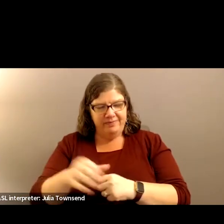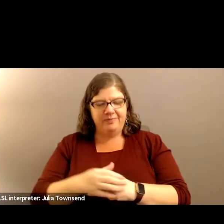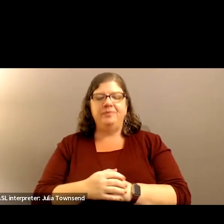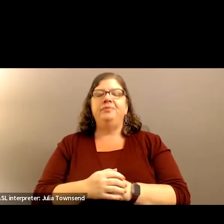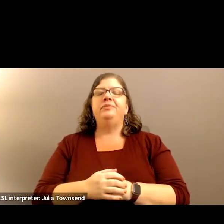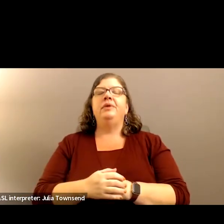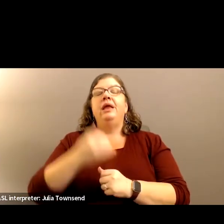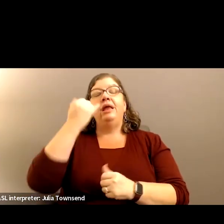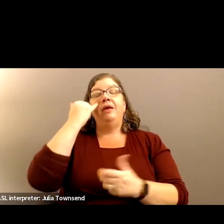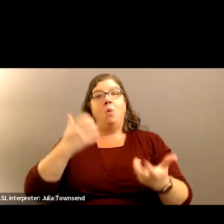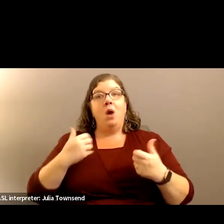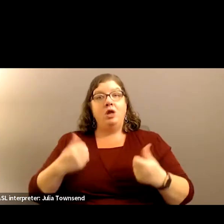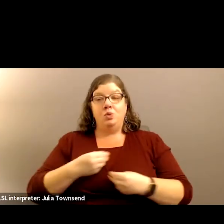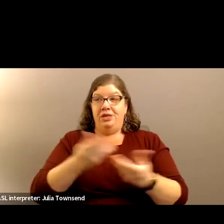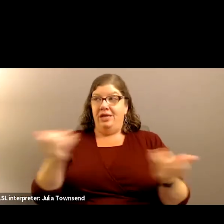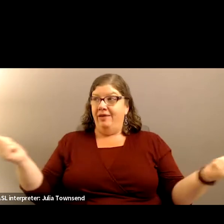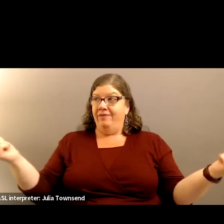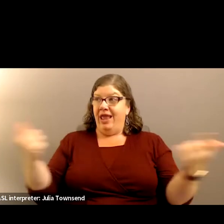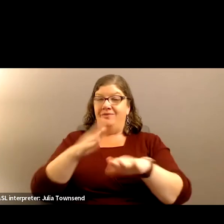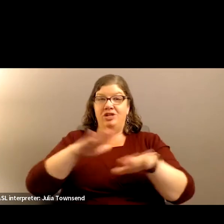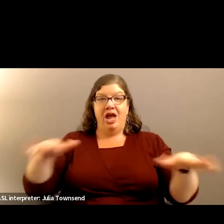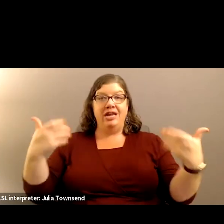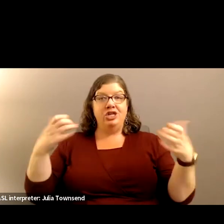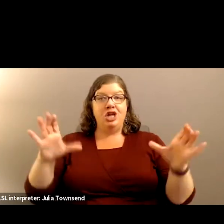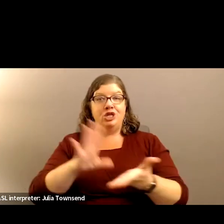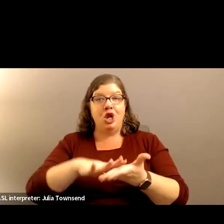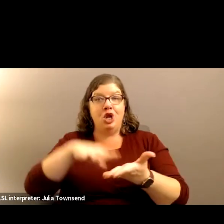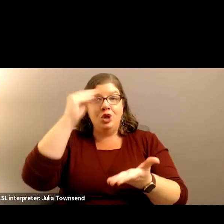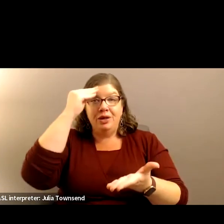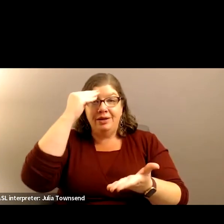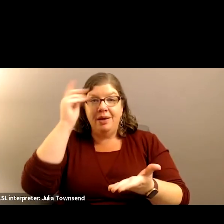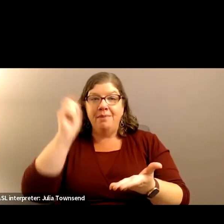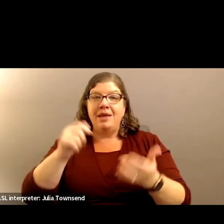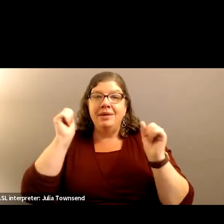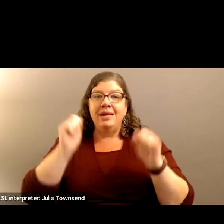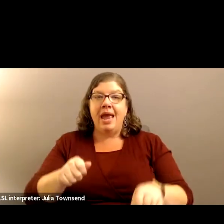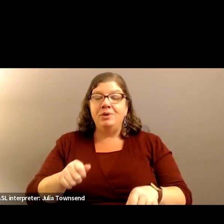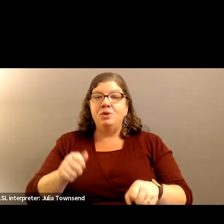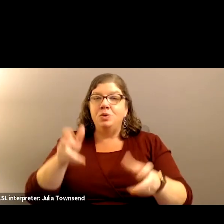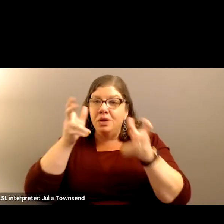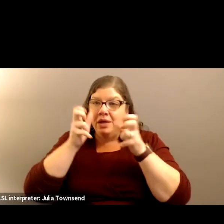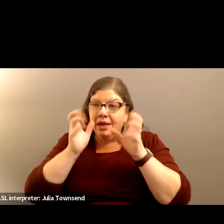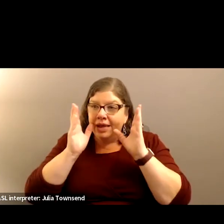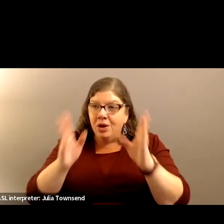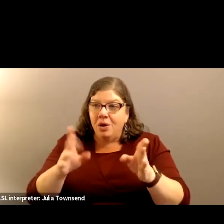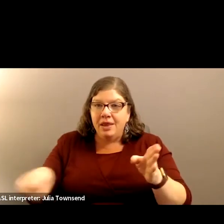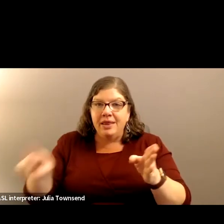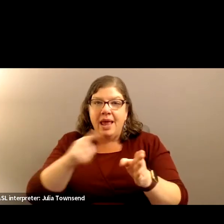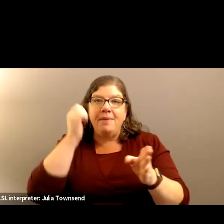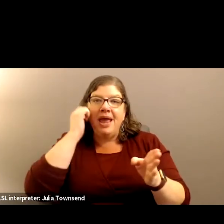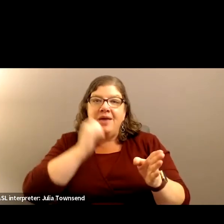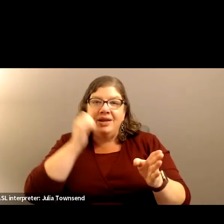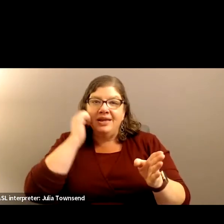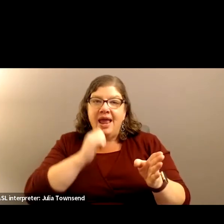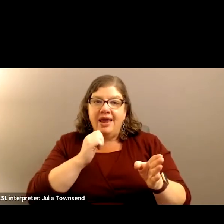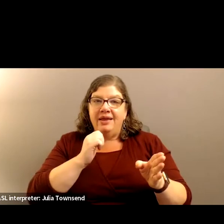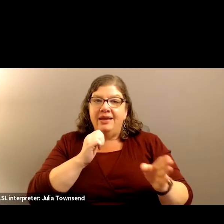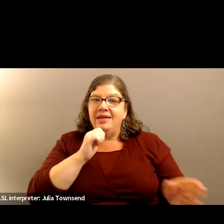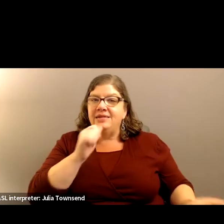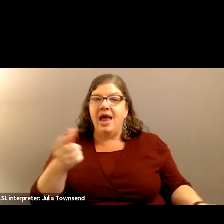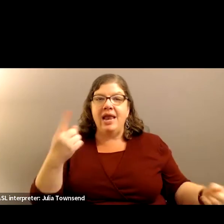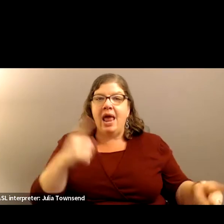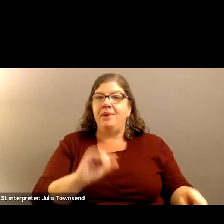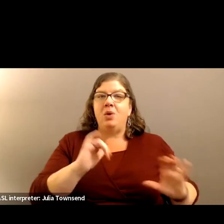If we want to give every child a chance at learning, then we have to be able to hear them. Every day. This isn't